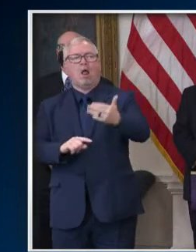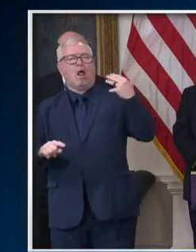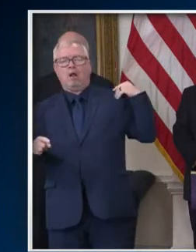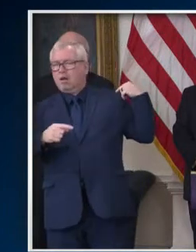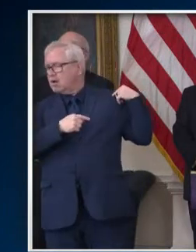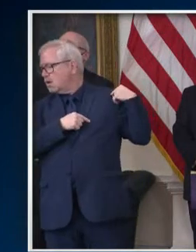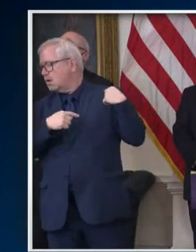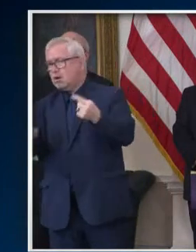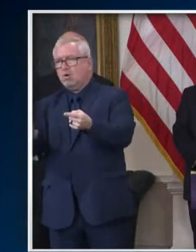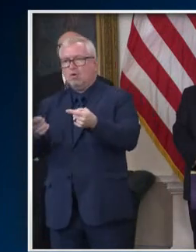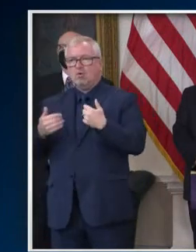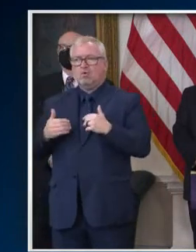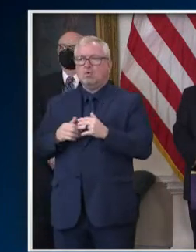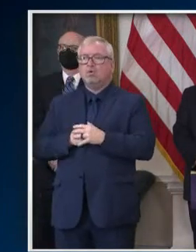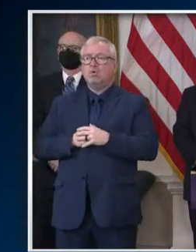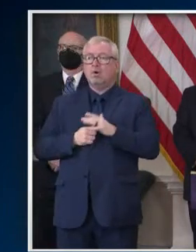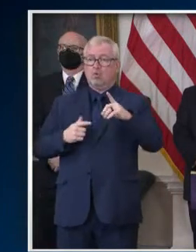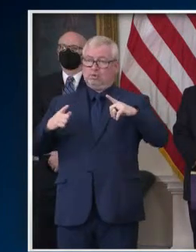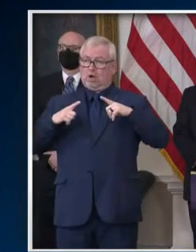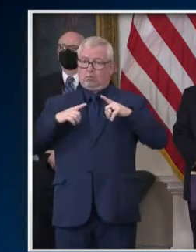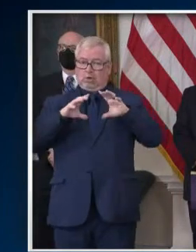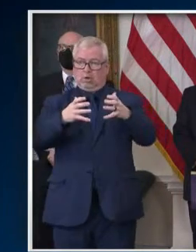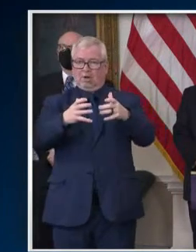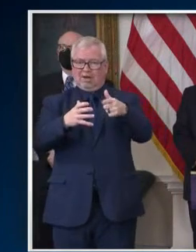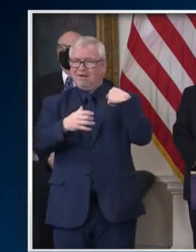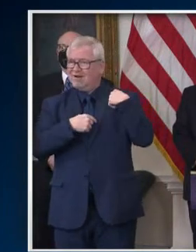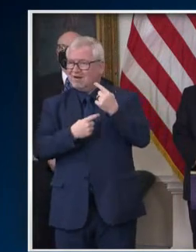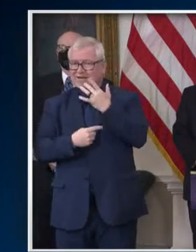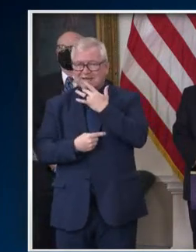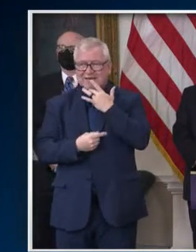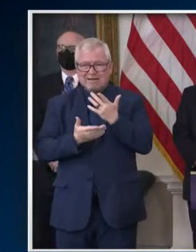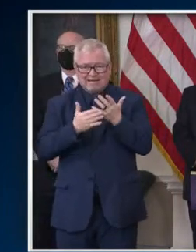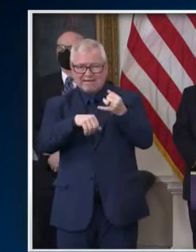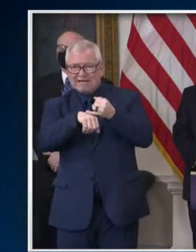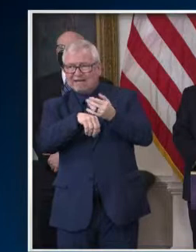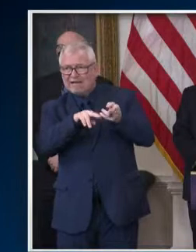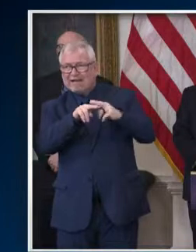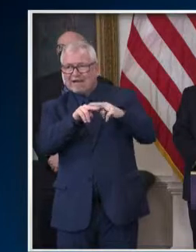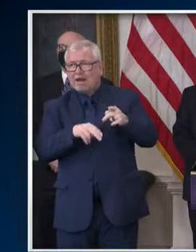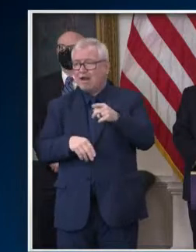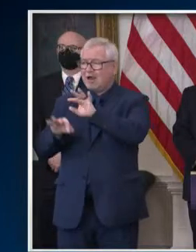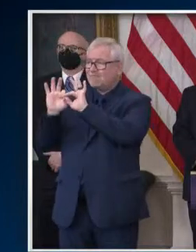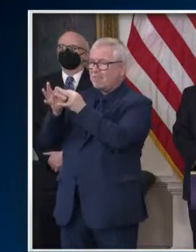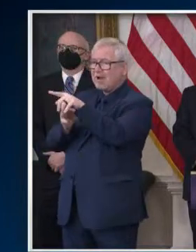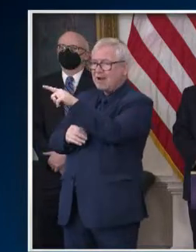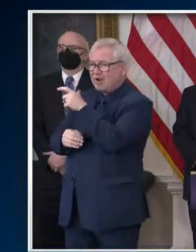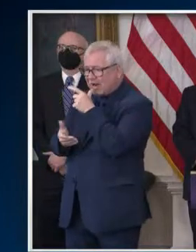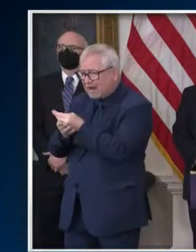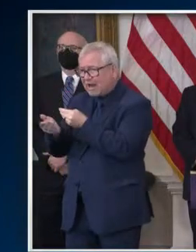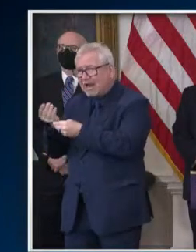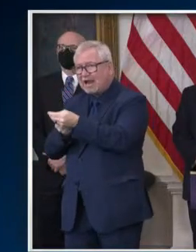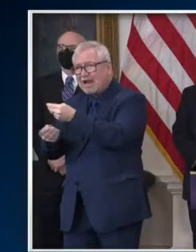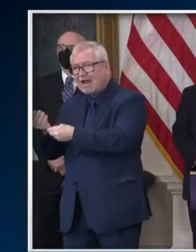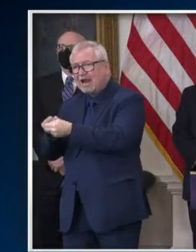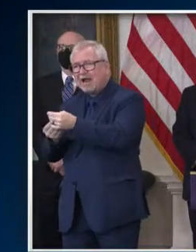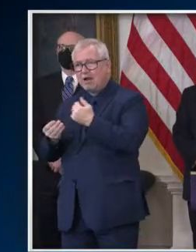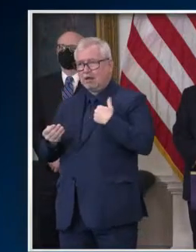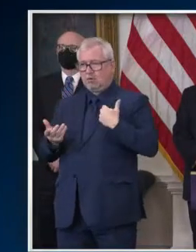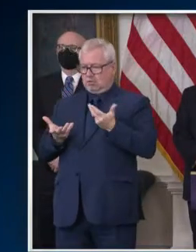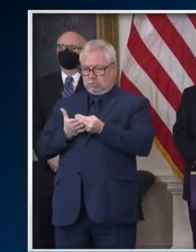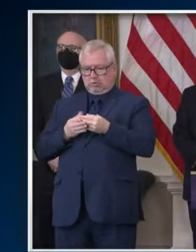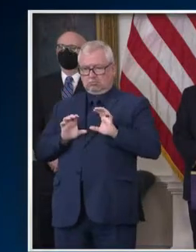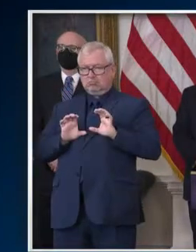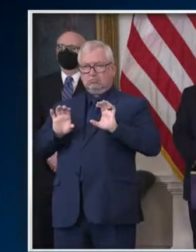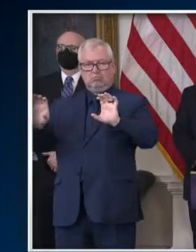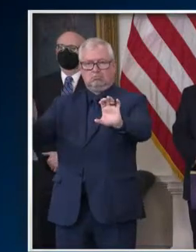squeezed by inflation and higher costs across the board, there is no reason why we cannot once again